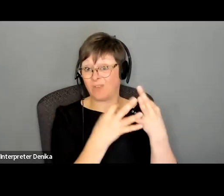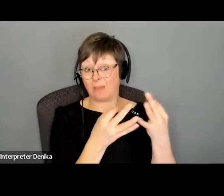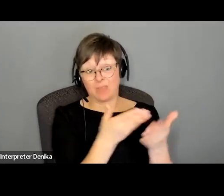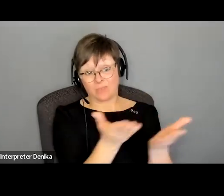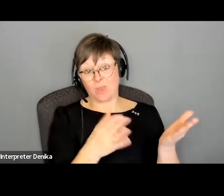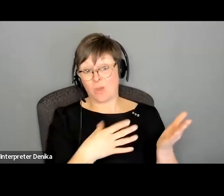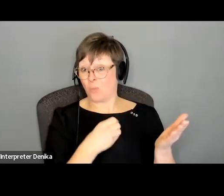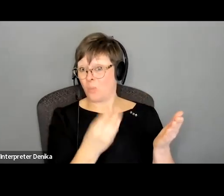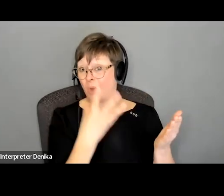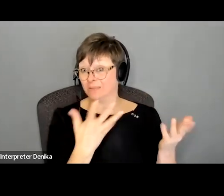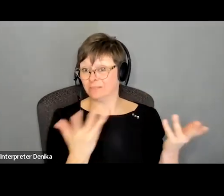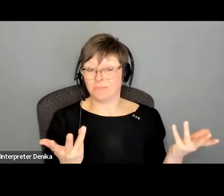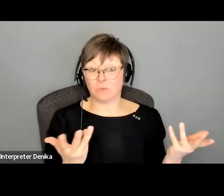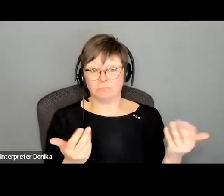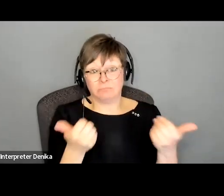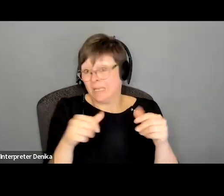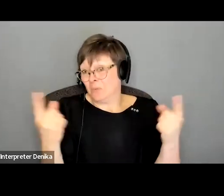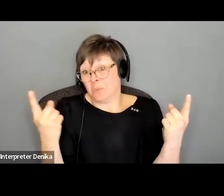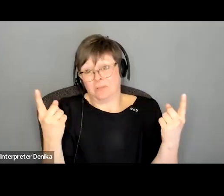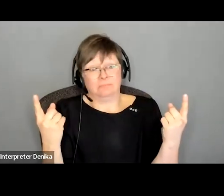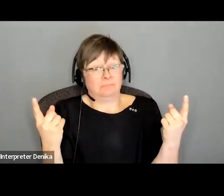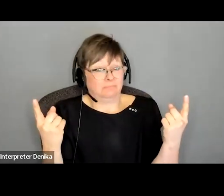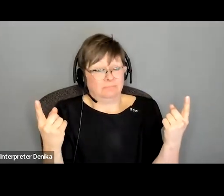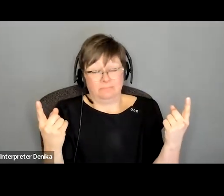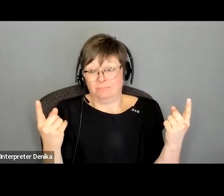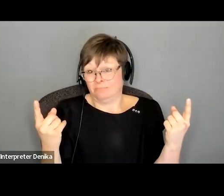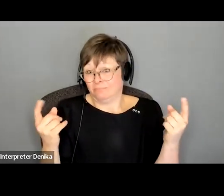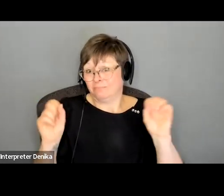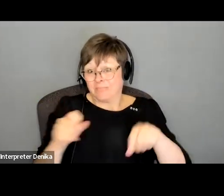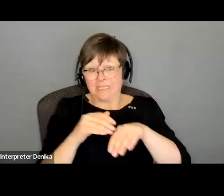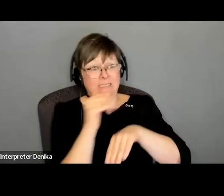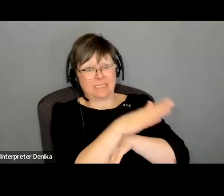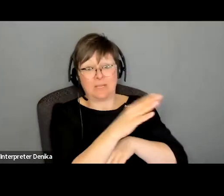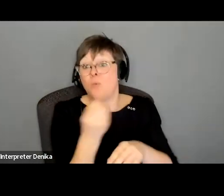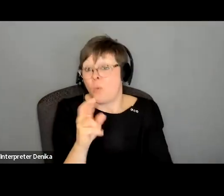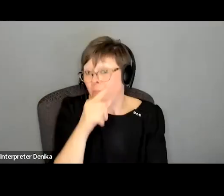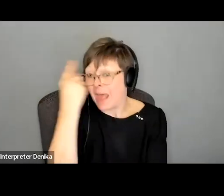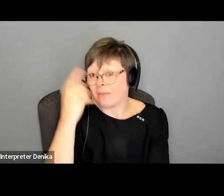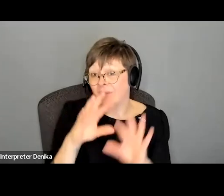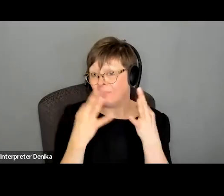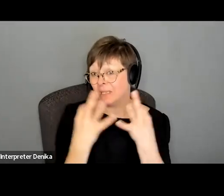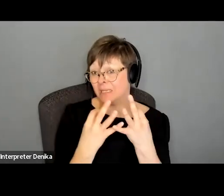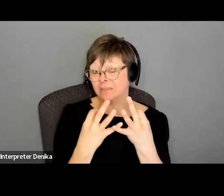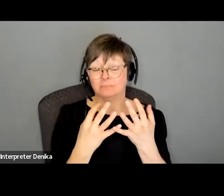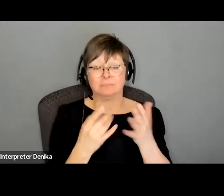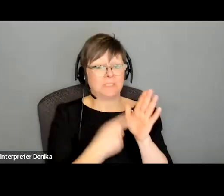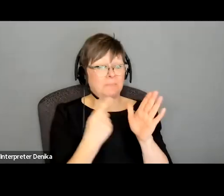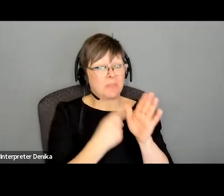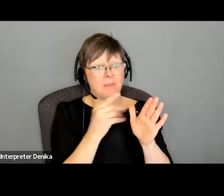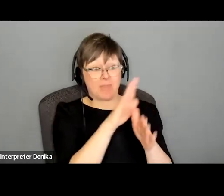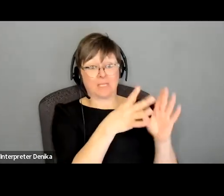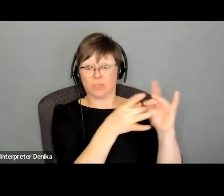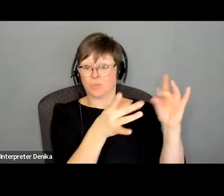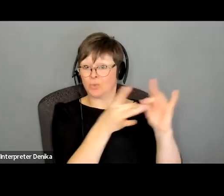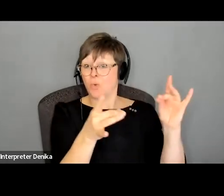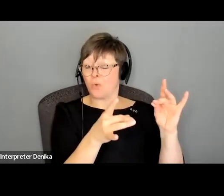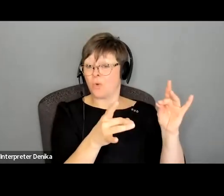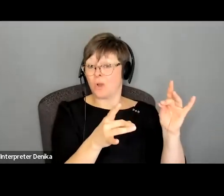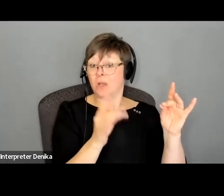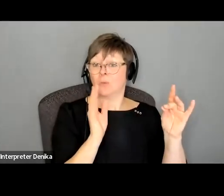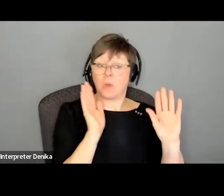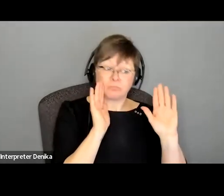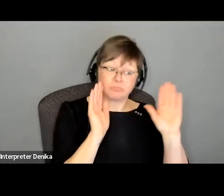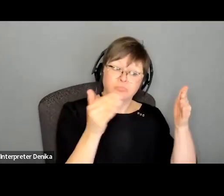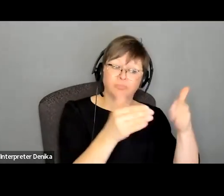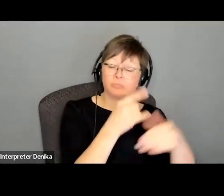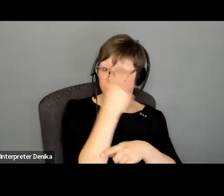then anybody should be able to submit or it could be a black family you know sometimes i'll have a story that's centered around a black family and so